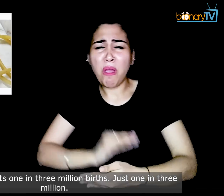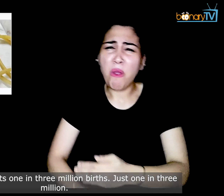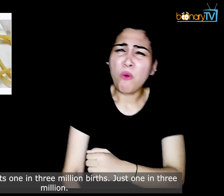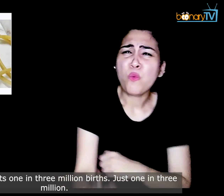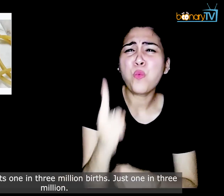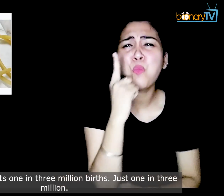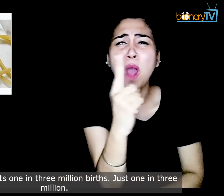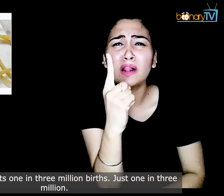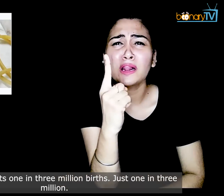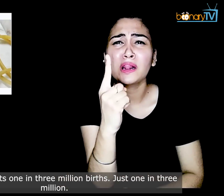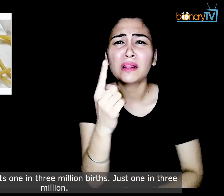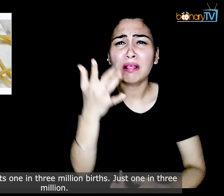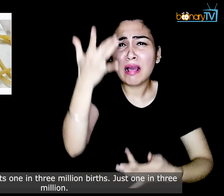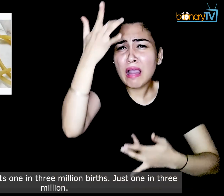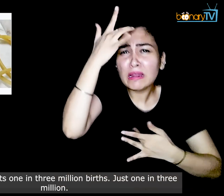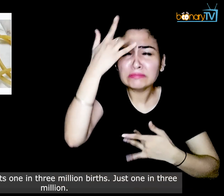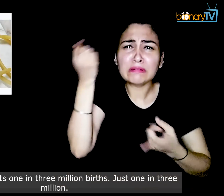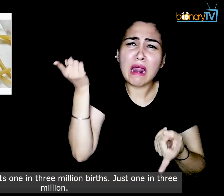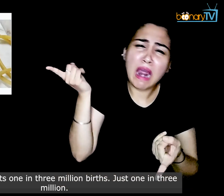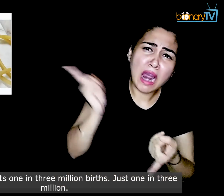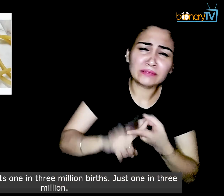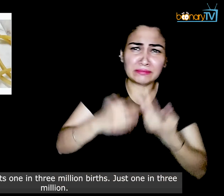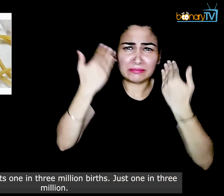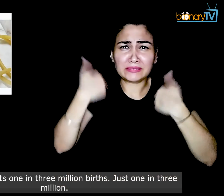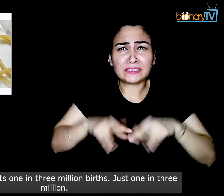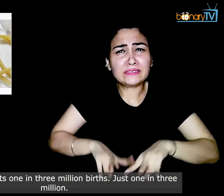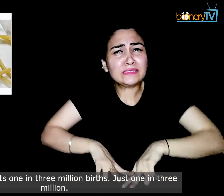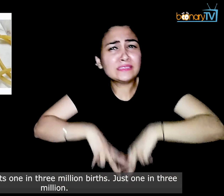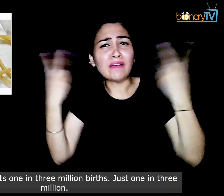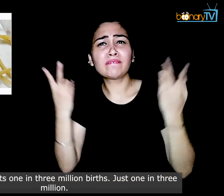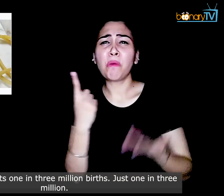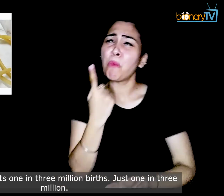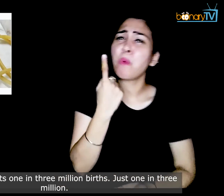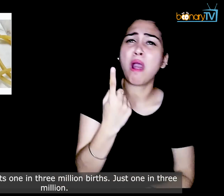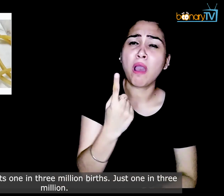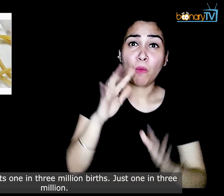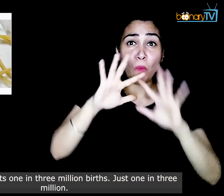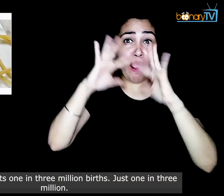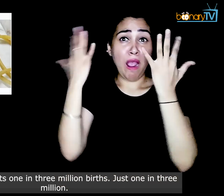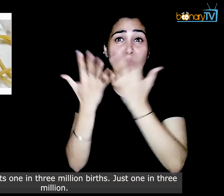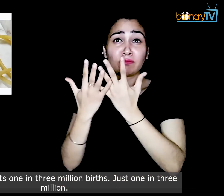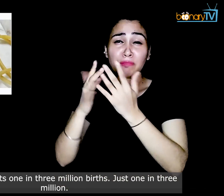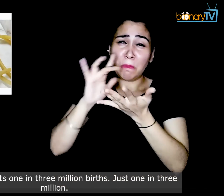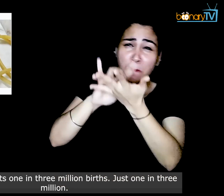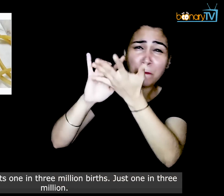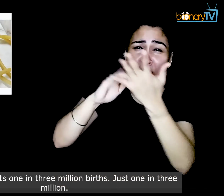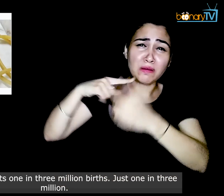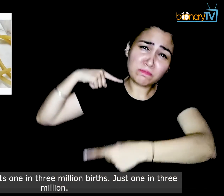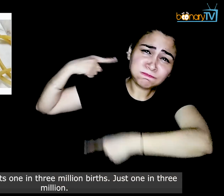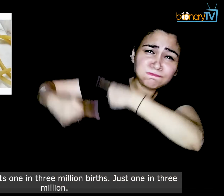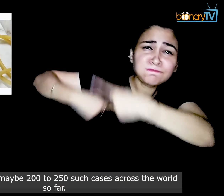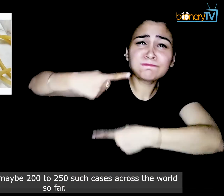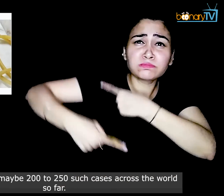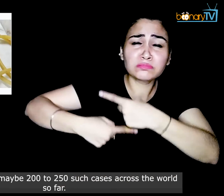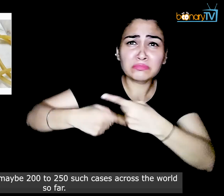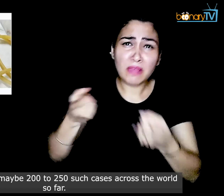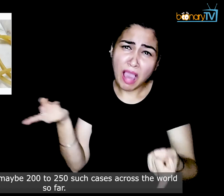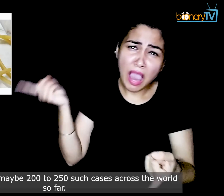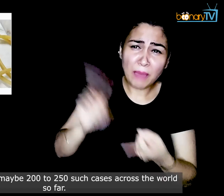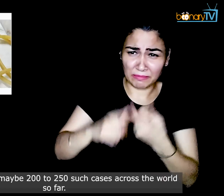in 3 million births. Just 1 in 3 million. There may have been